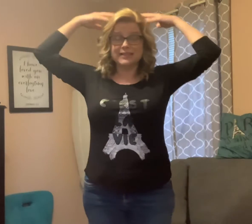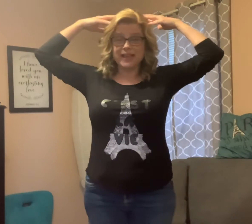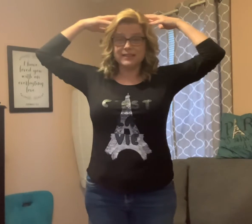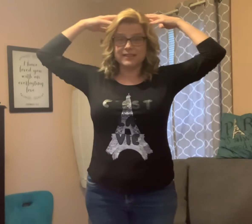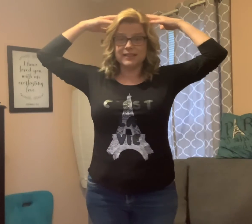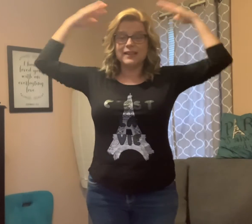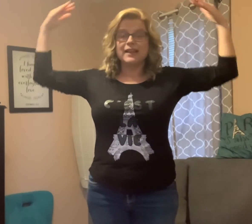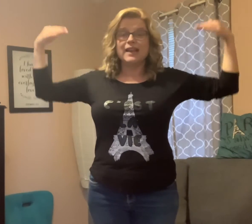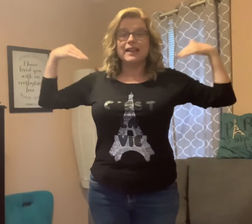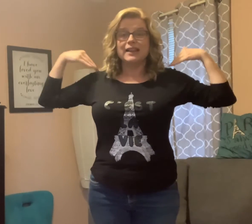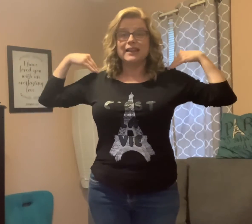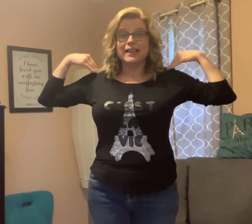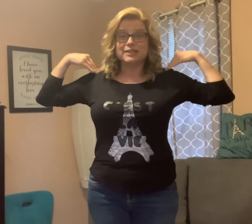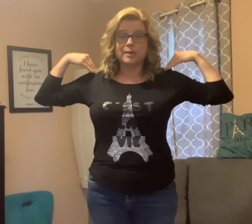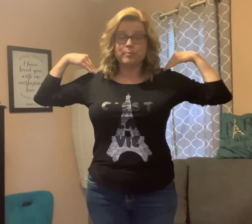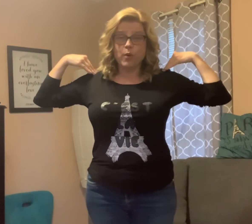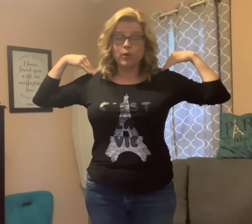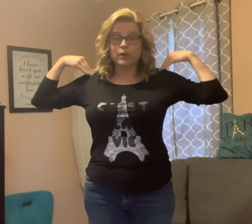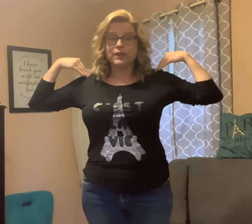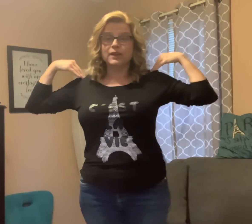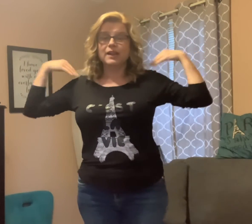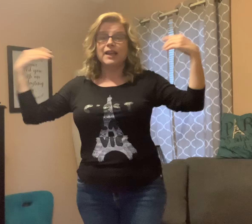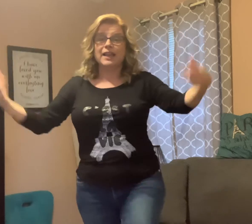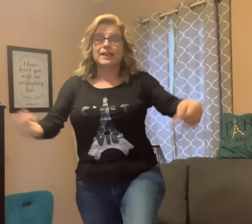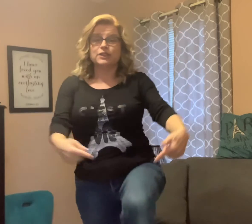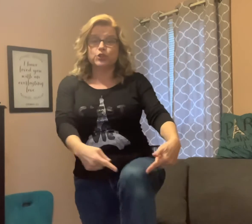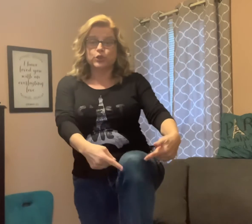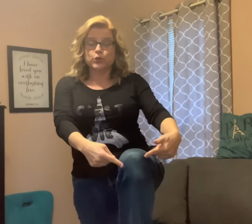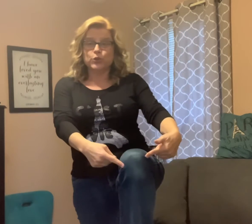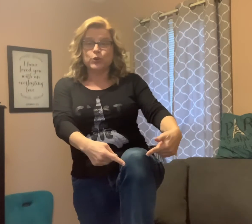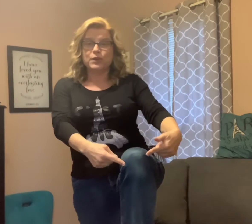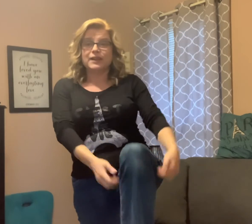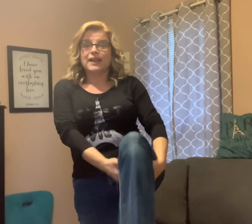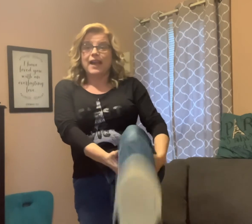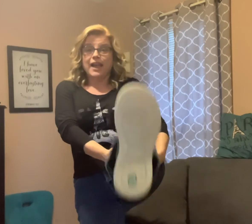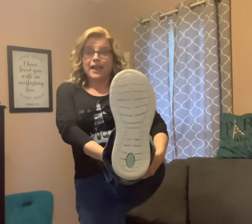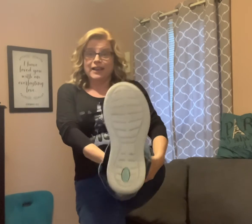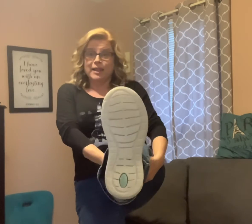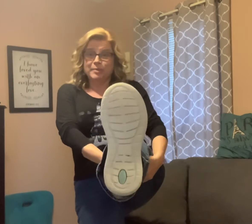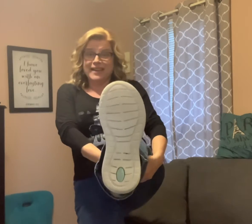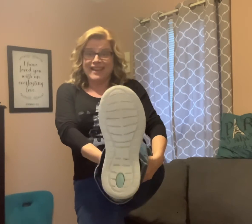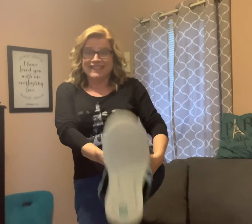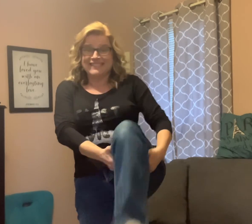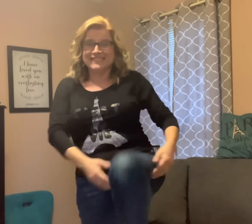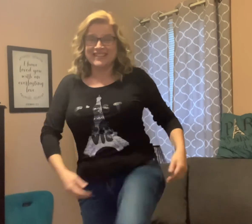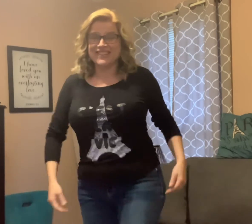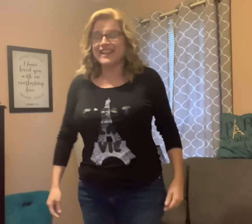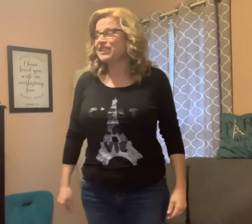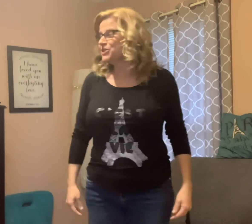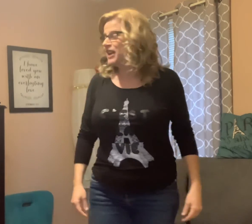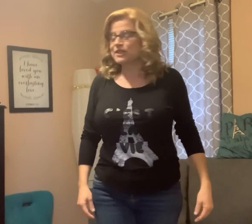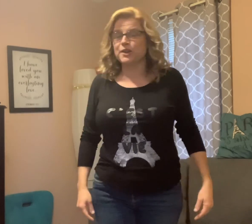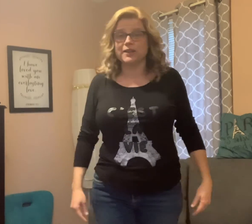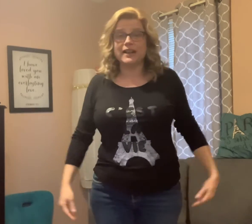tête. Les épaules. Le genou. Et les pieds. All right. Let's do that slowly. Ready?